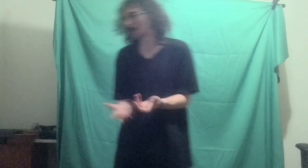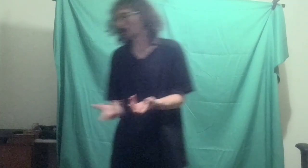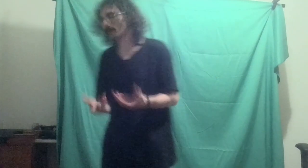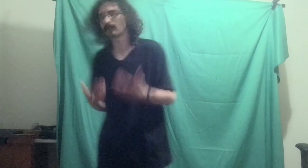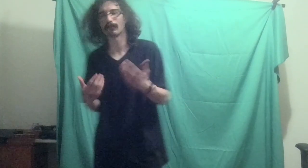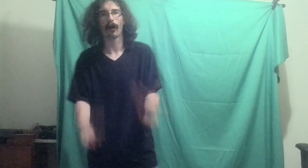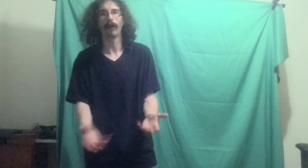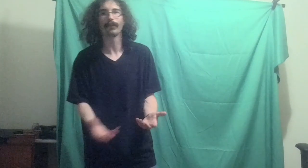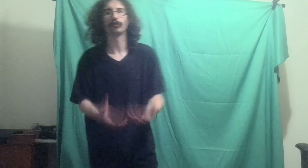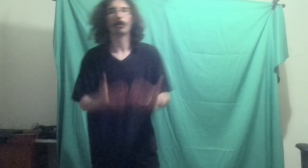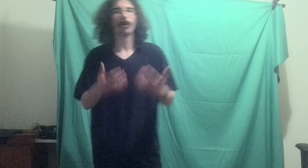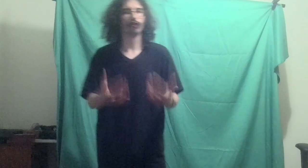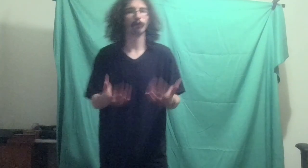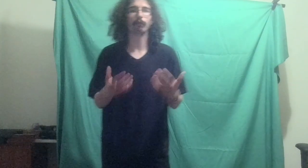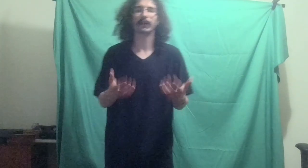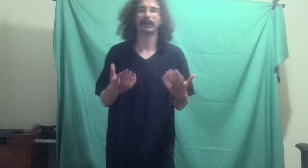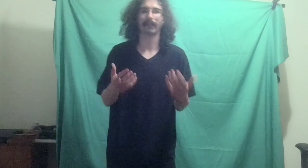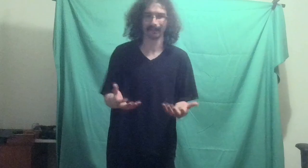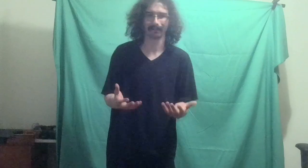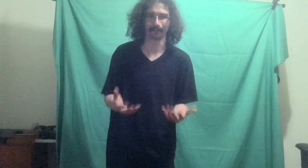because it's obvious nobody likes me.